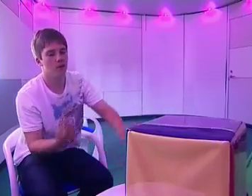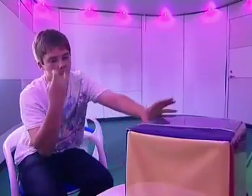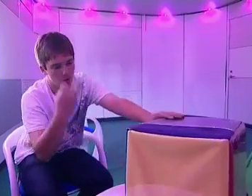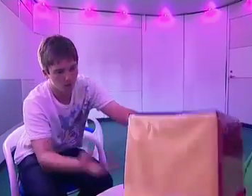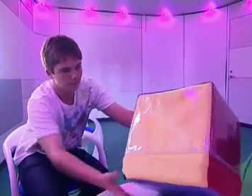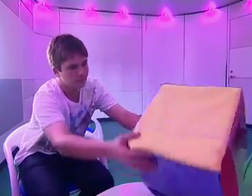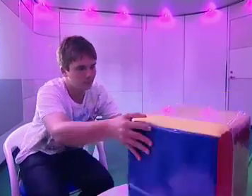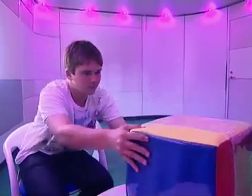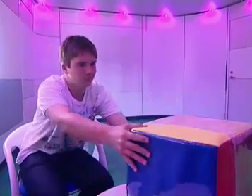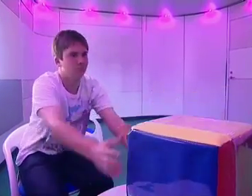Last one.